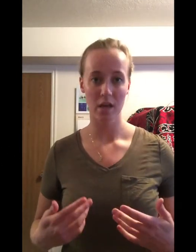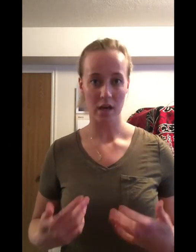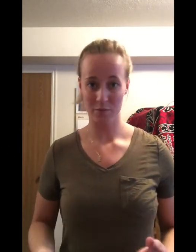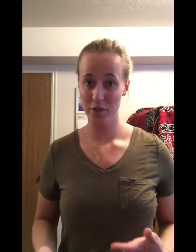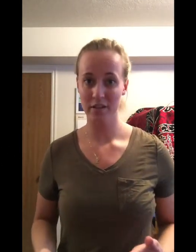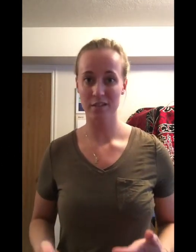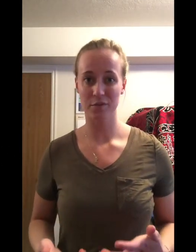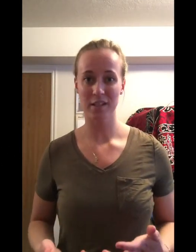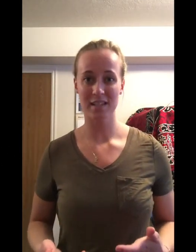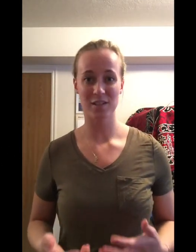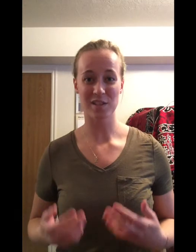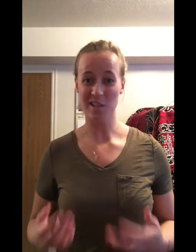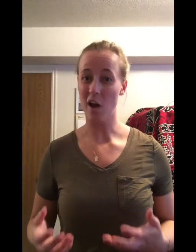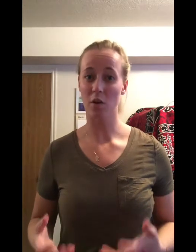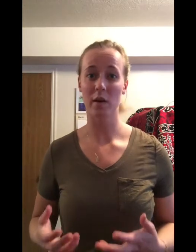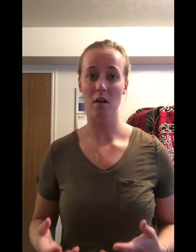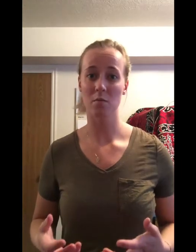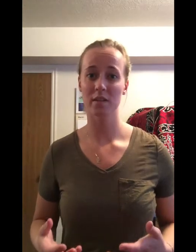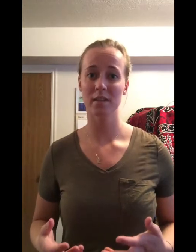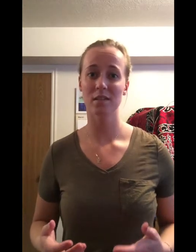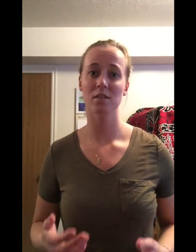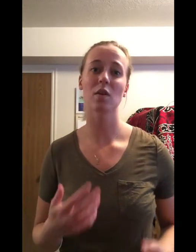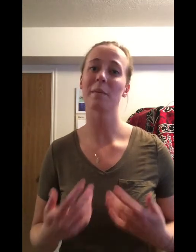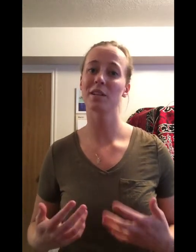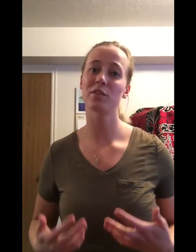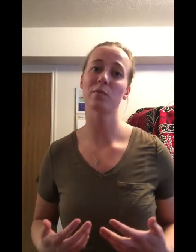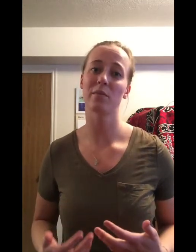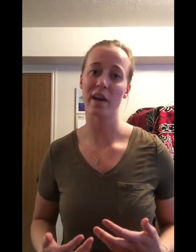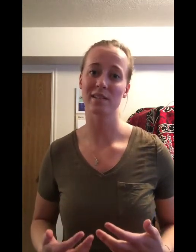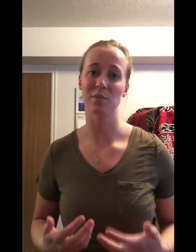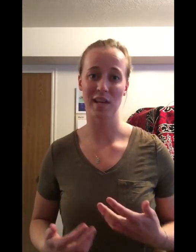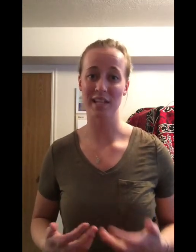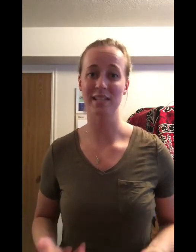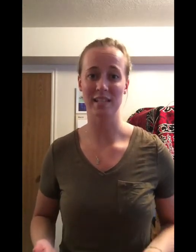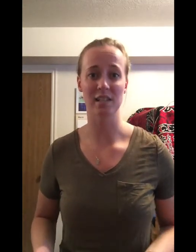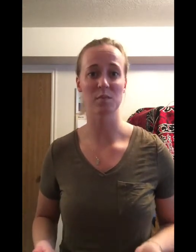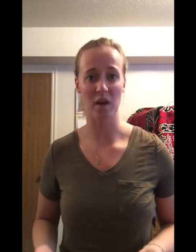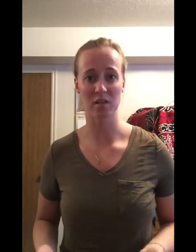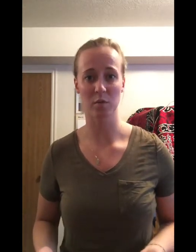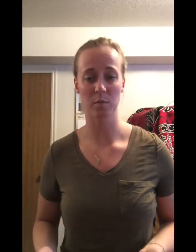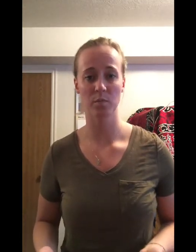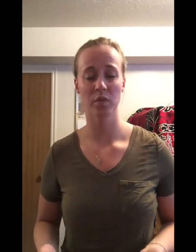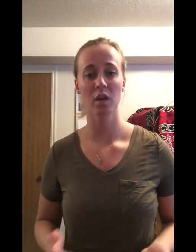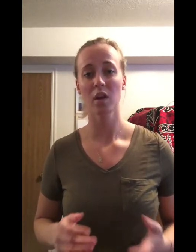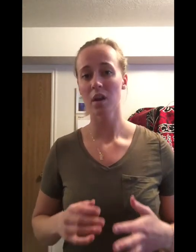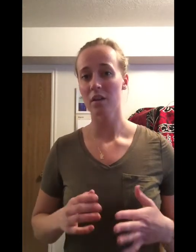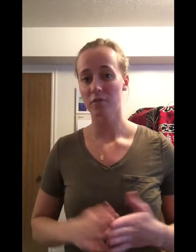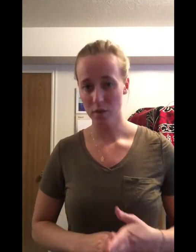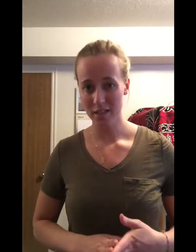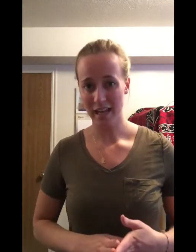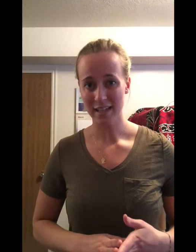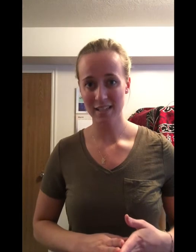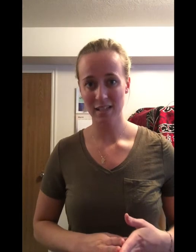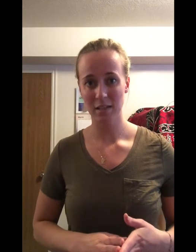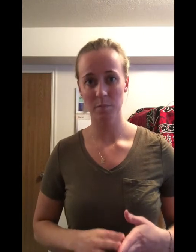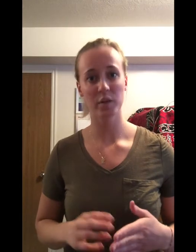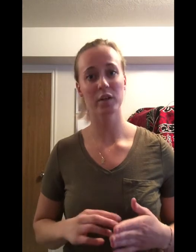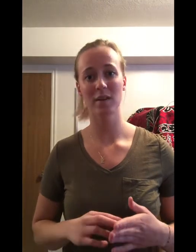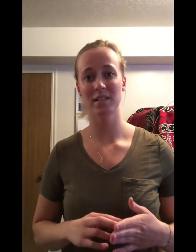I'm sure you guys have realized there's a lot going on with this, so I'm gonna do my best to make it as easy as possible. For the test, you're going to